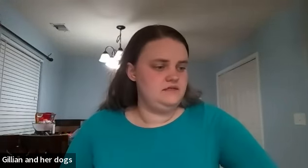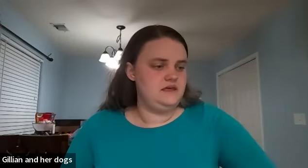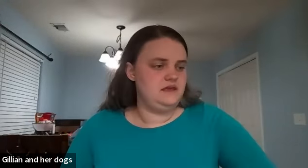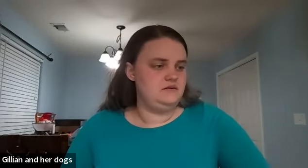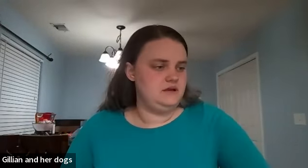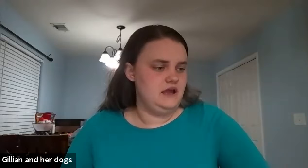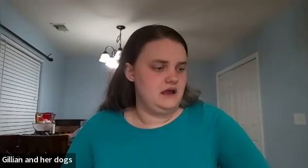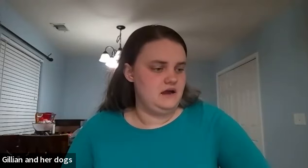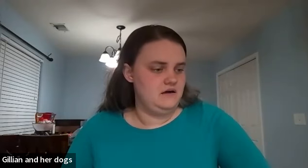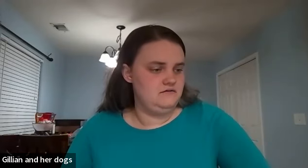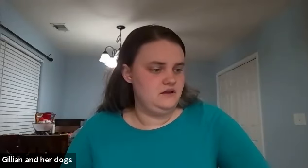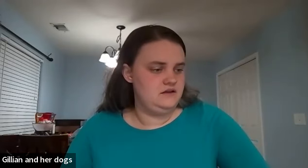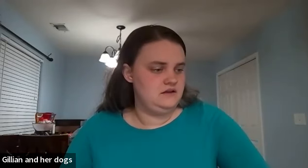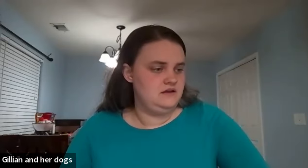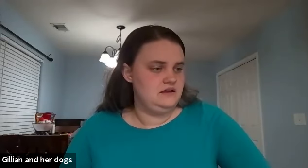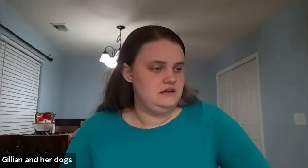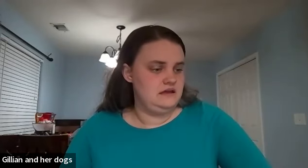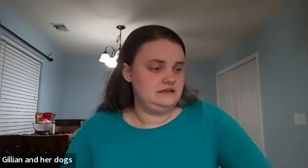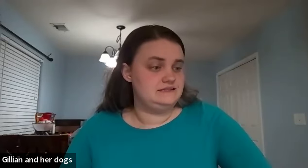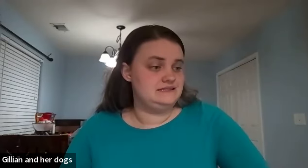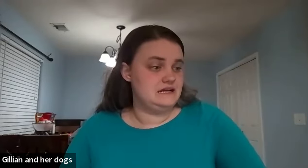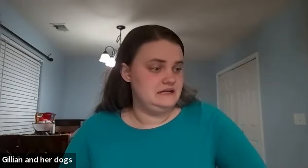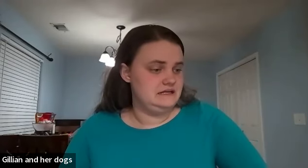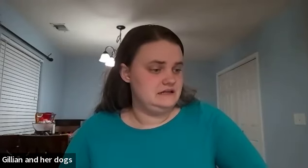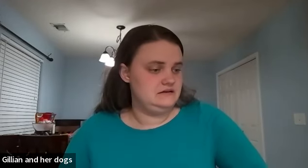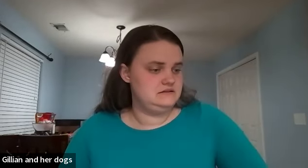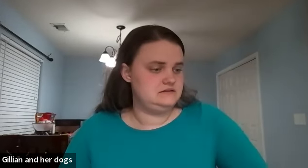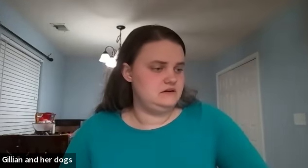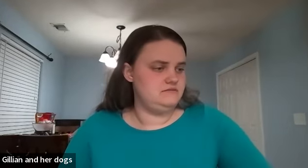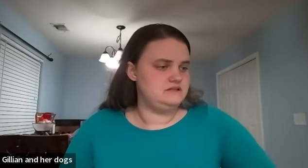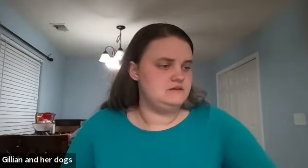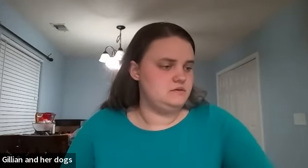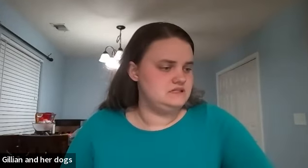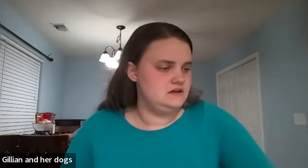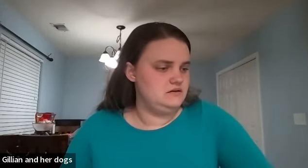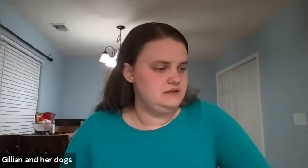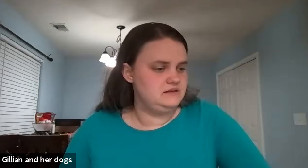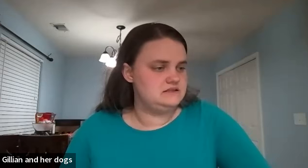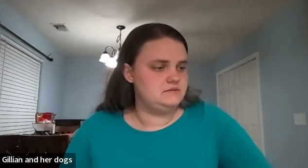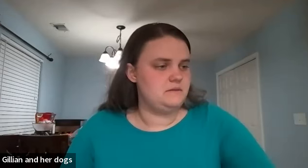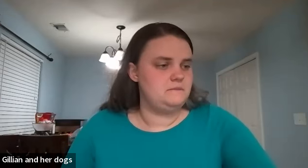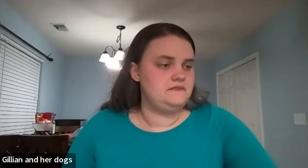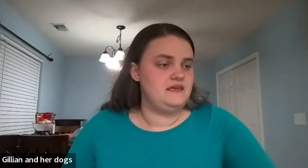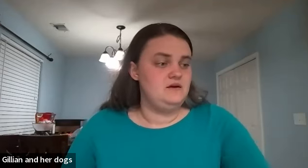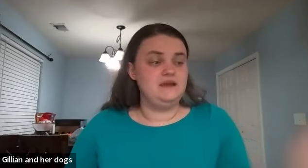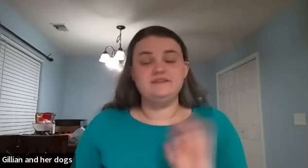then we have excited sorry i realized that one was not on my list there we go we have